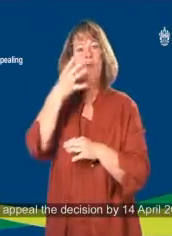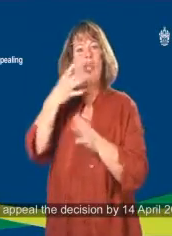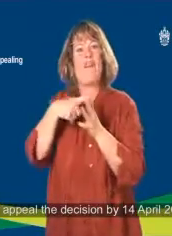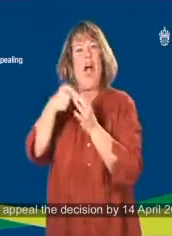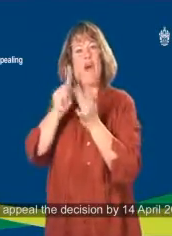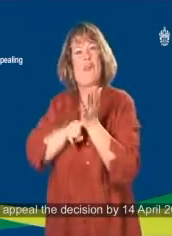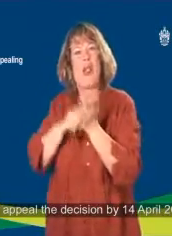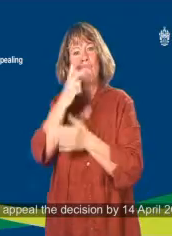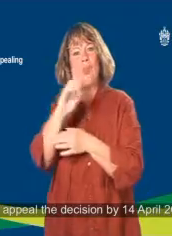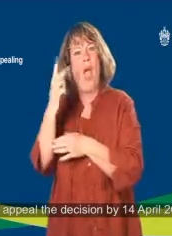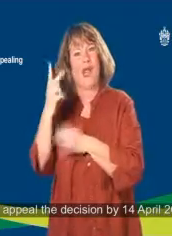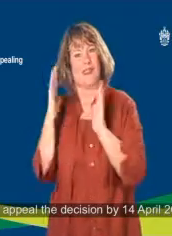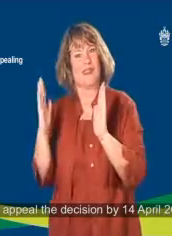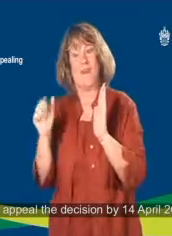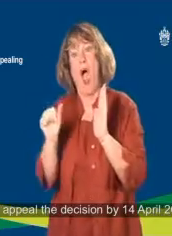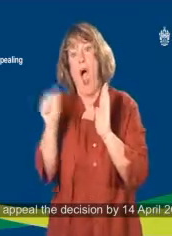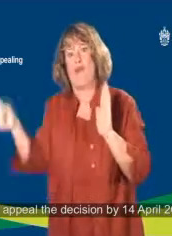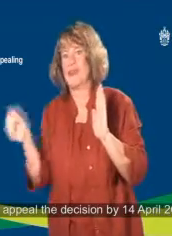by the 14th April 2008.